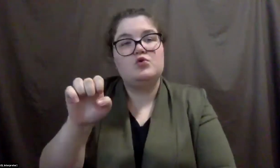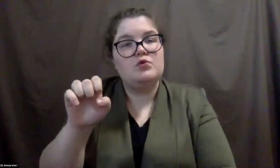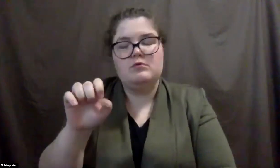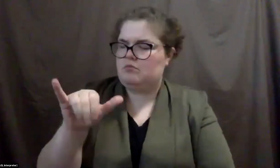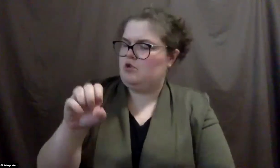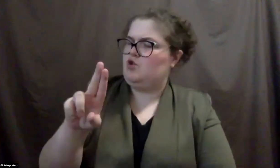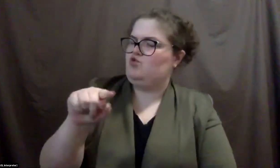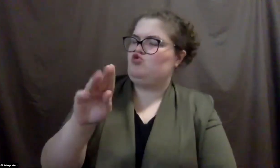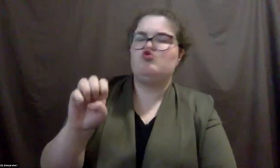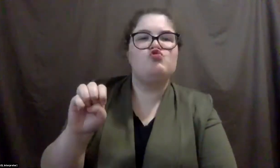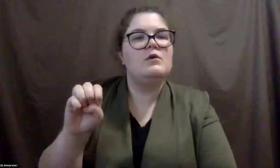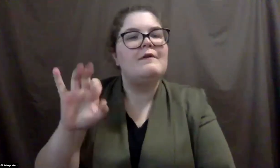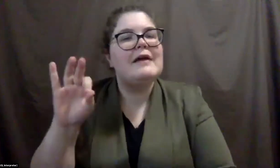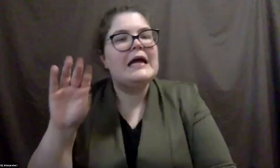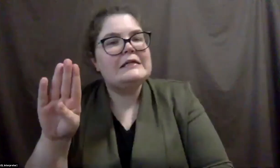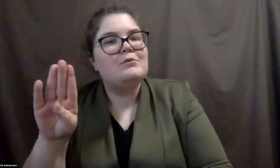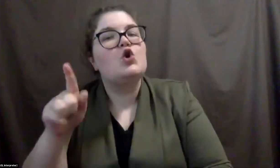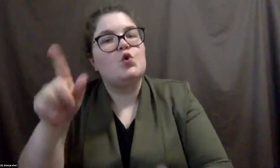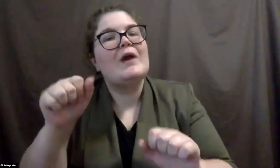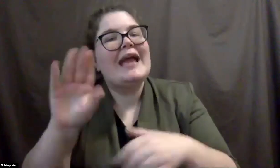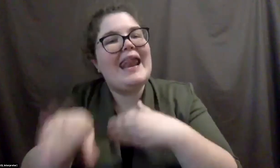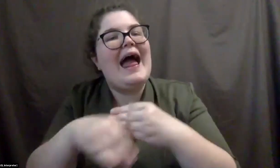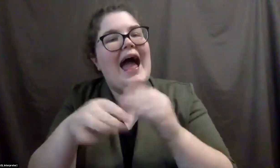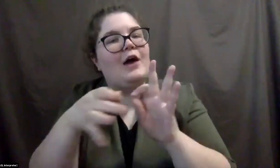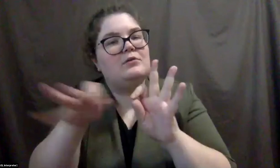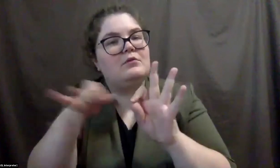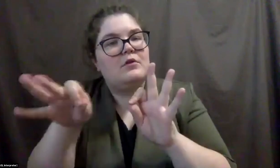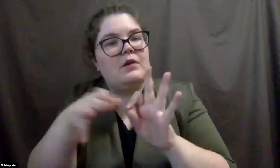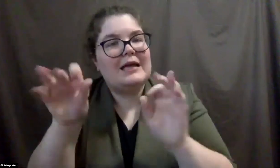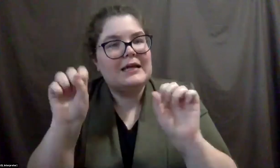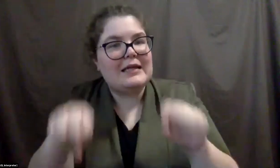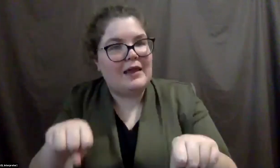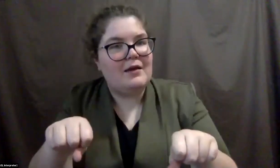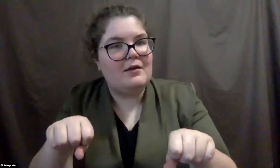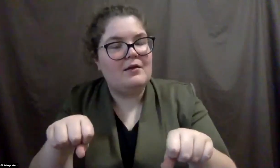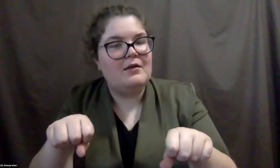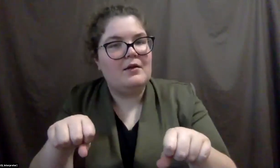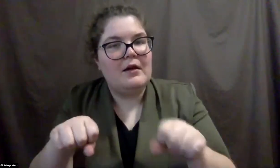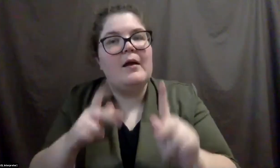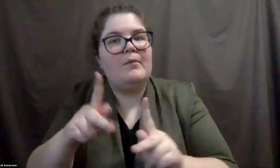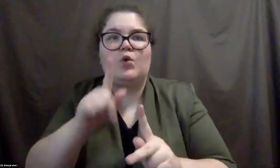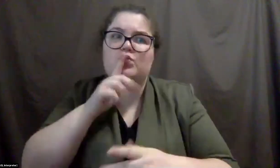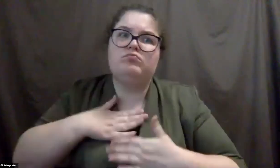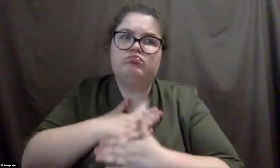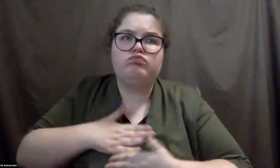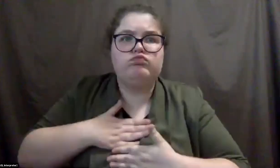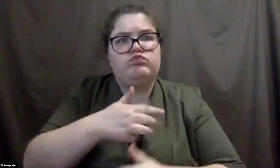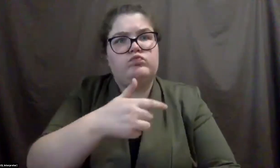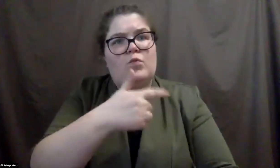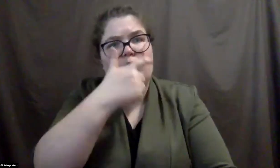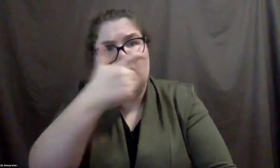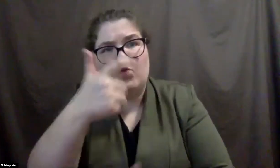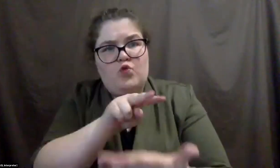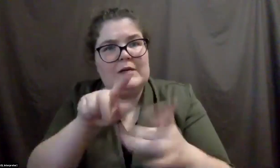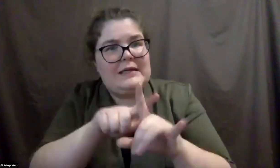if you can at all add transcriptions to that. Um, you'll find that people really do, uh, appreciate that as well.